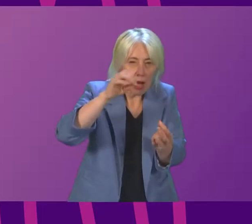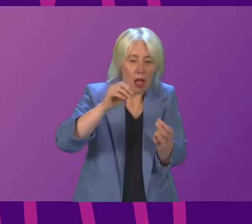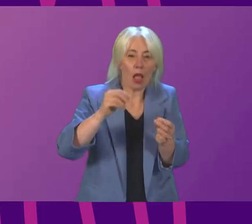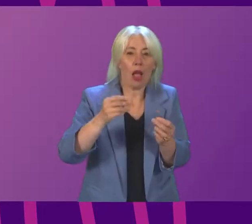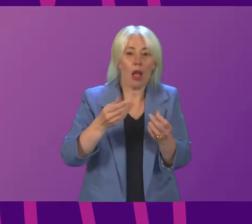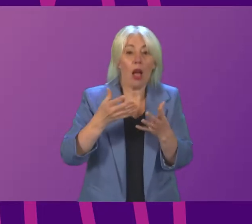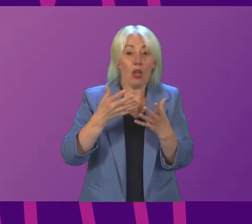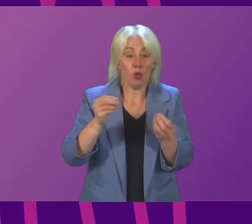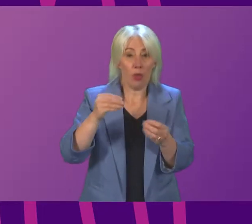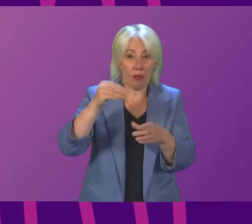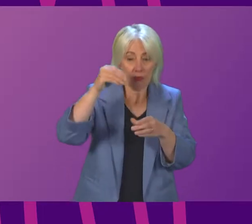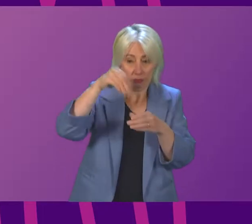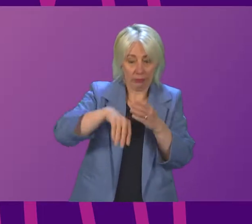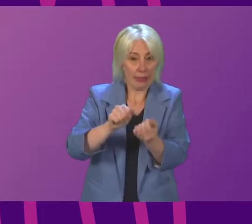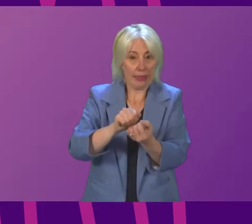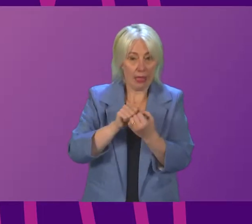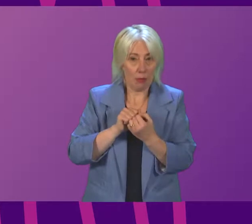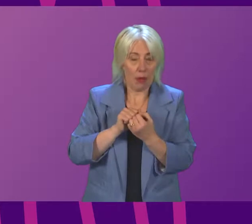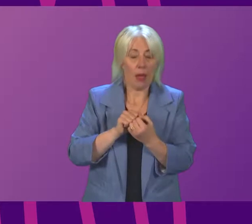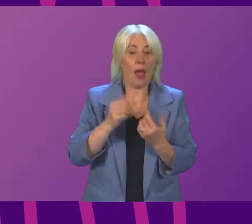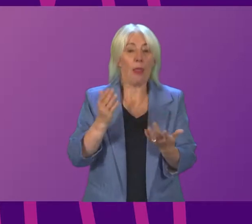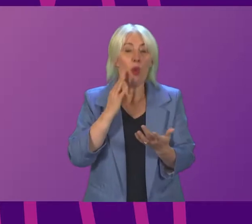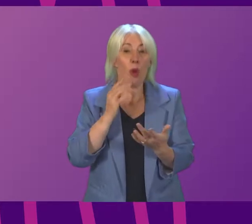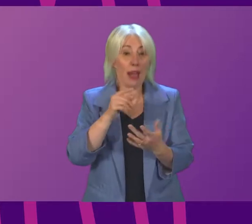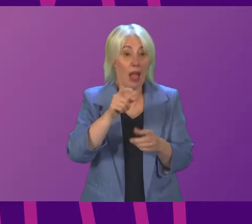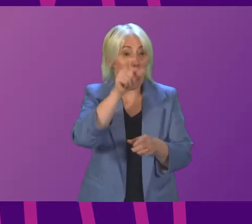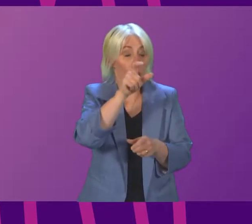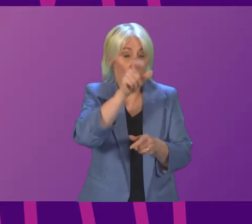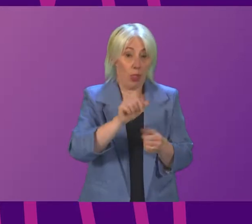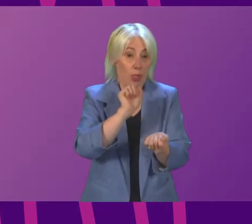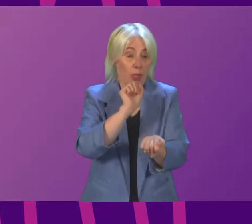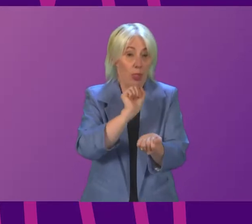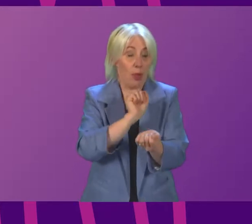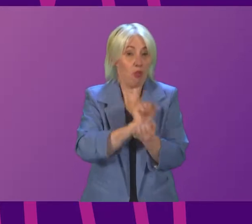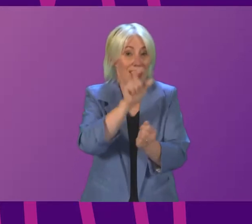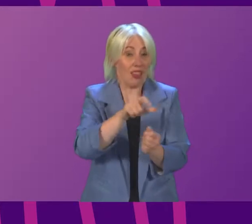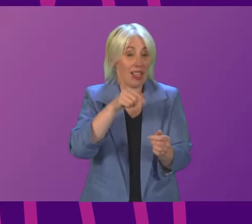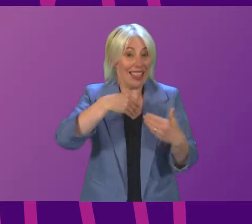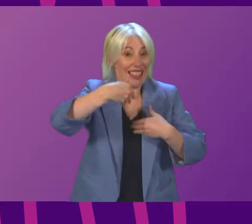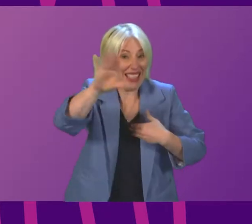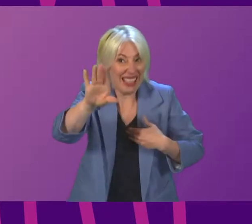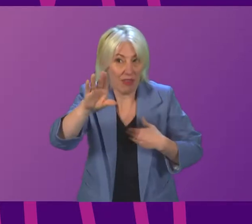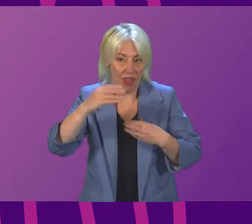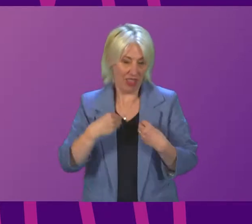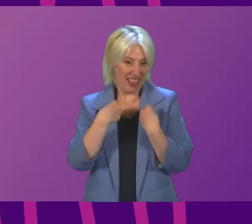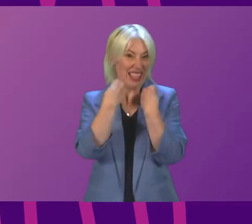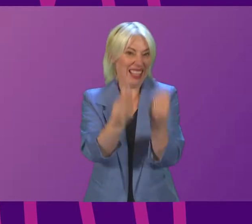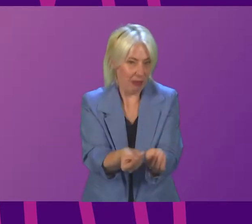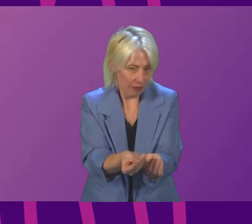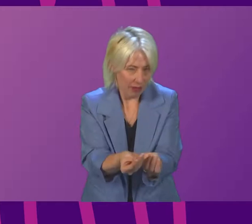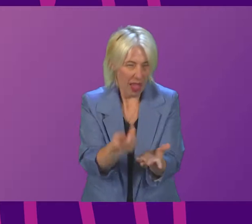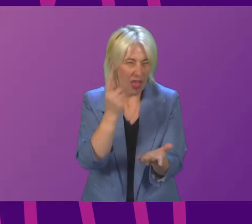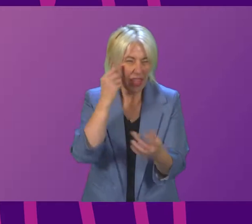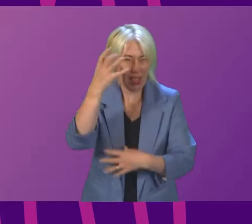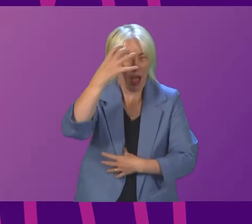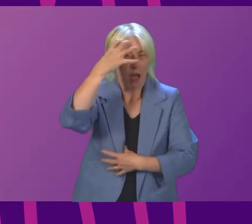release from custody. Officers are angry and worried. They feel complicit in what they describe as state-sponsored drug dealing.